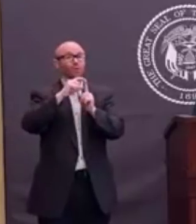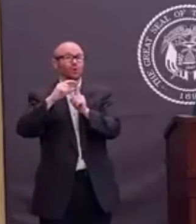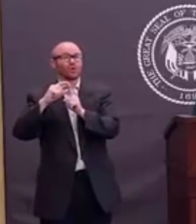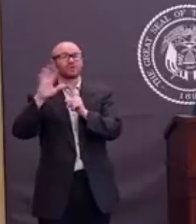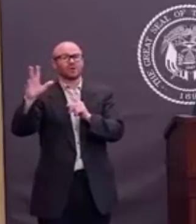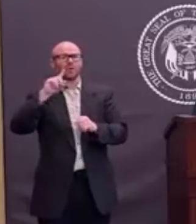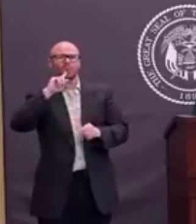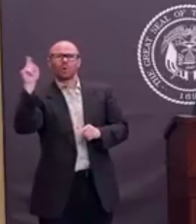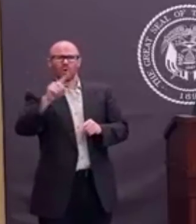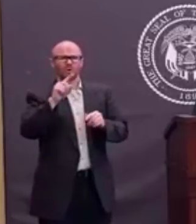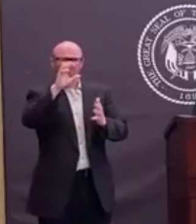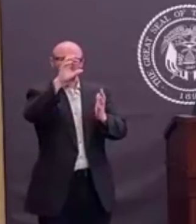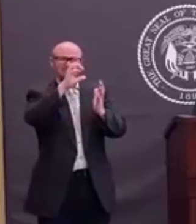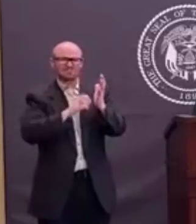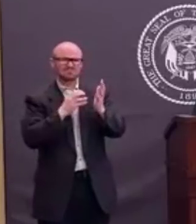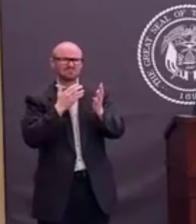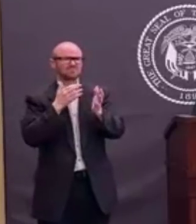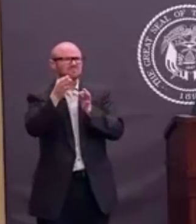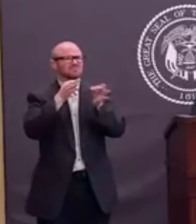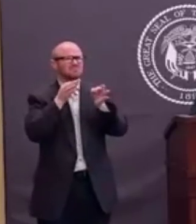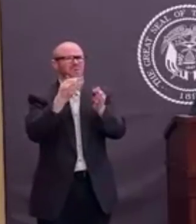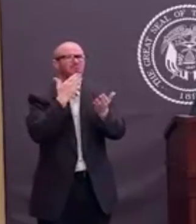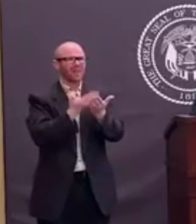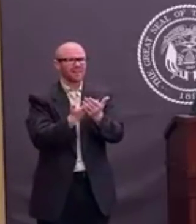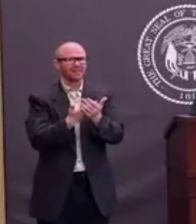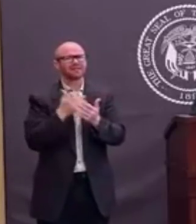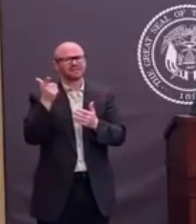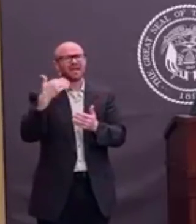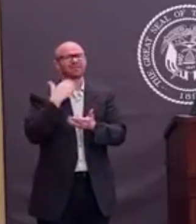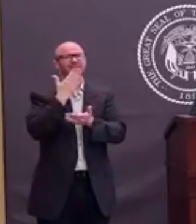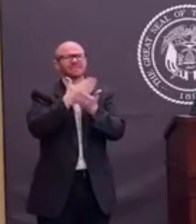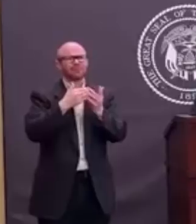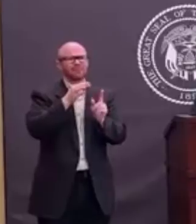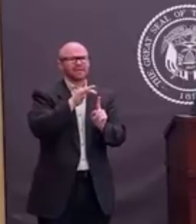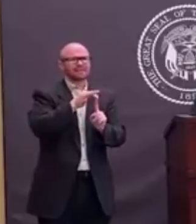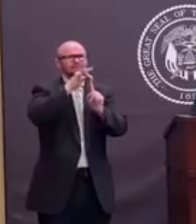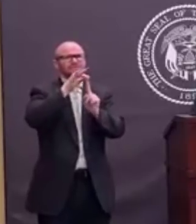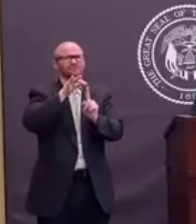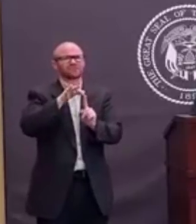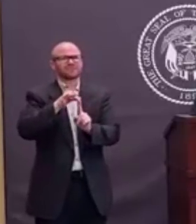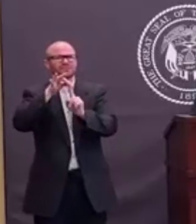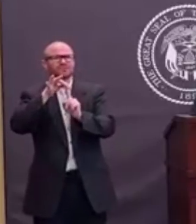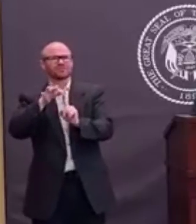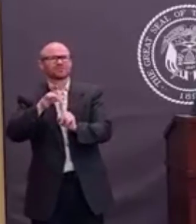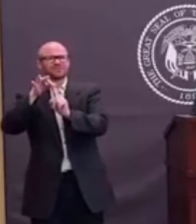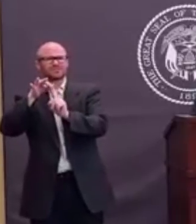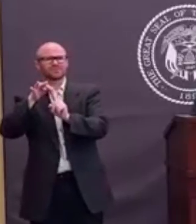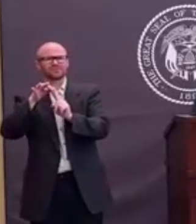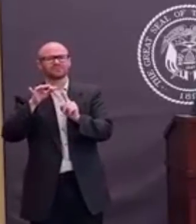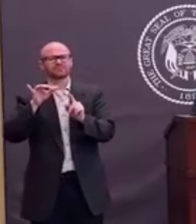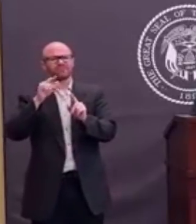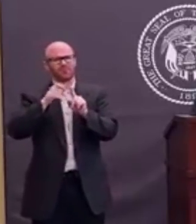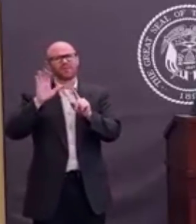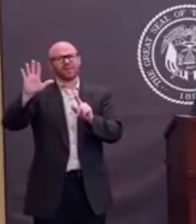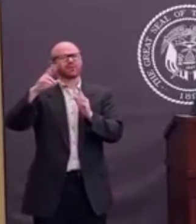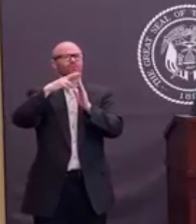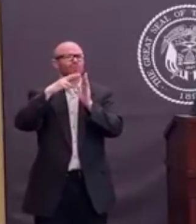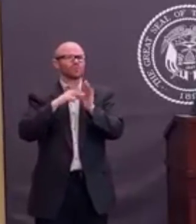well, there's enough exemptions in there from the order, the shelter in place order